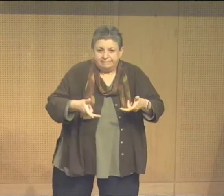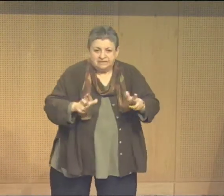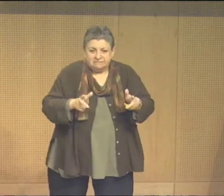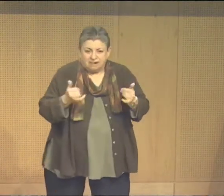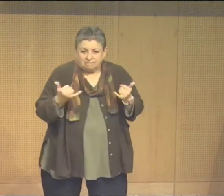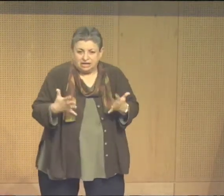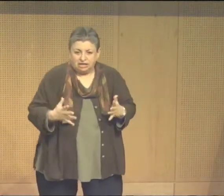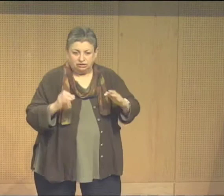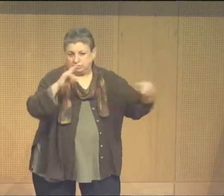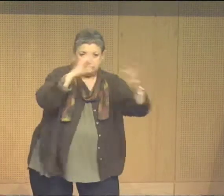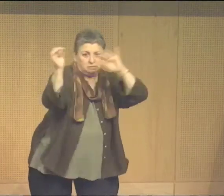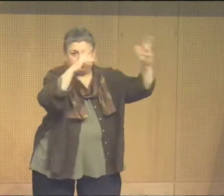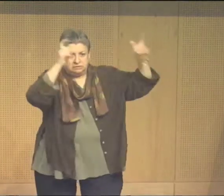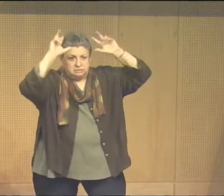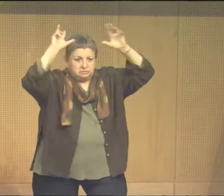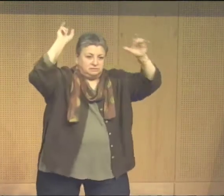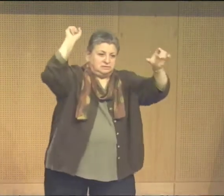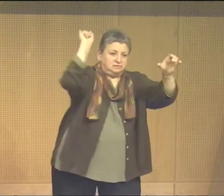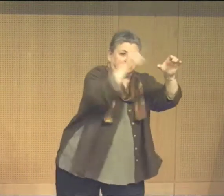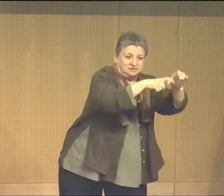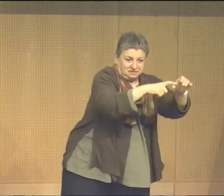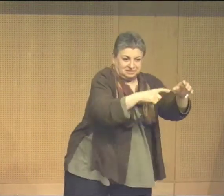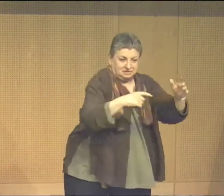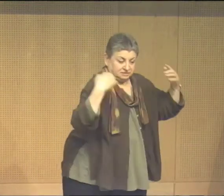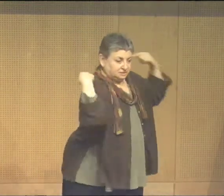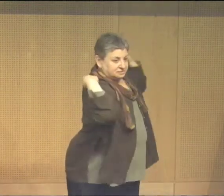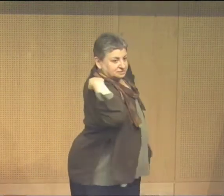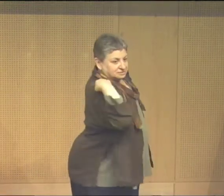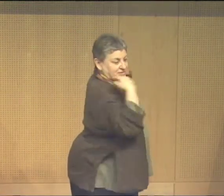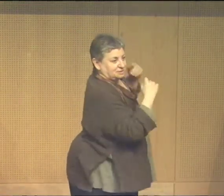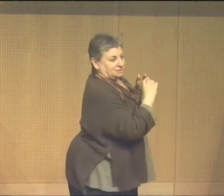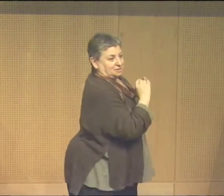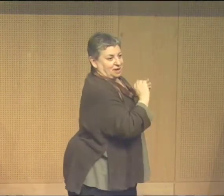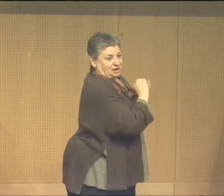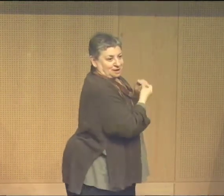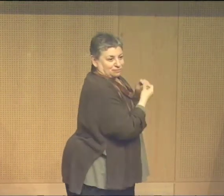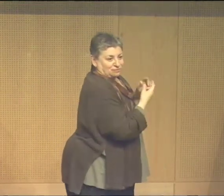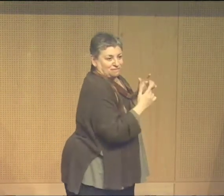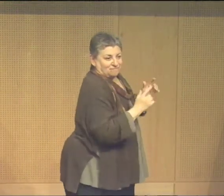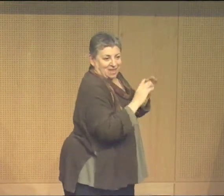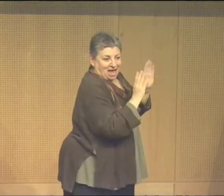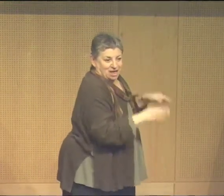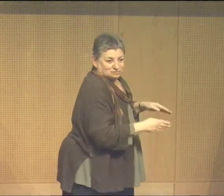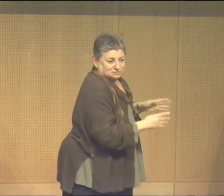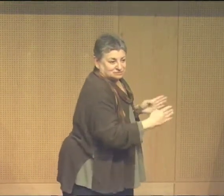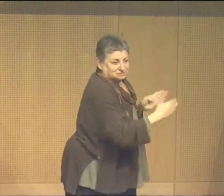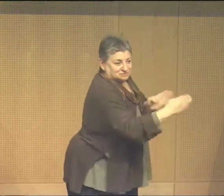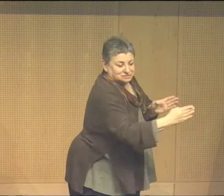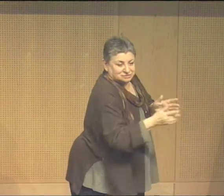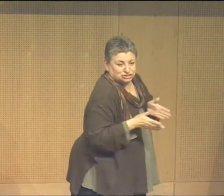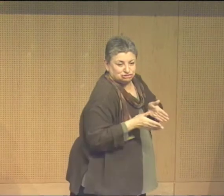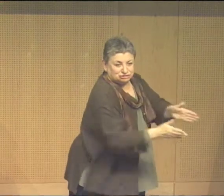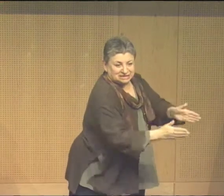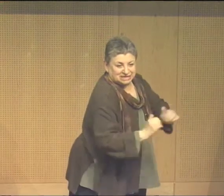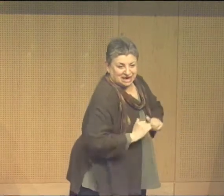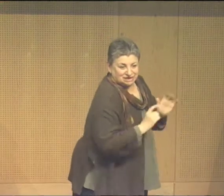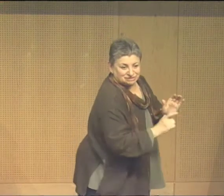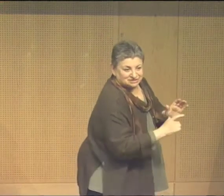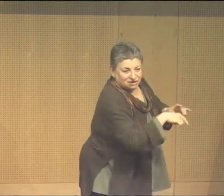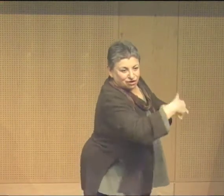envelope. And so I know I caused havoc in the post office. And then when it got to the letter carrier,